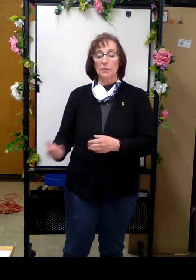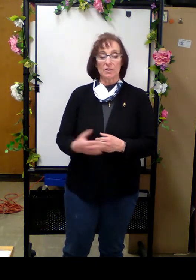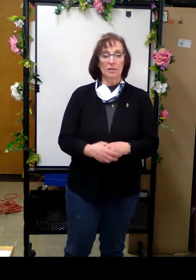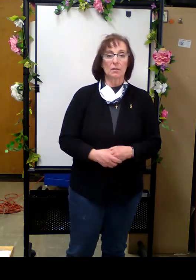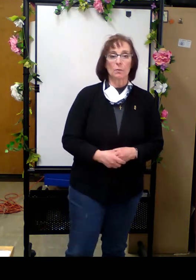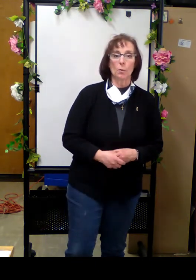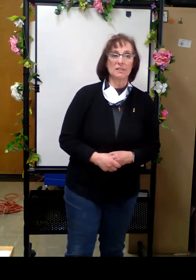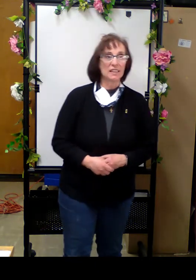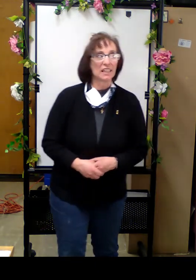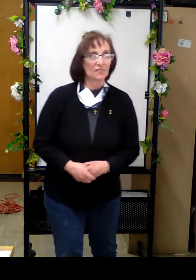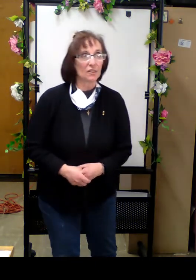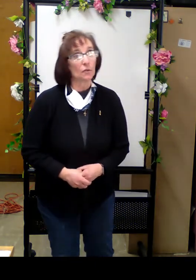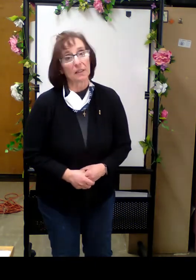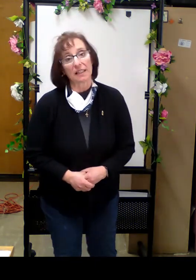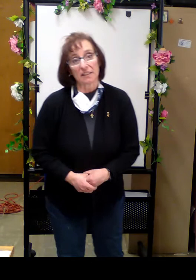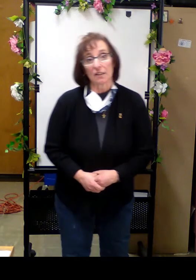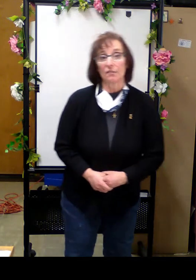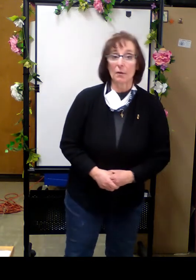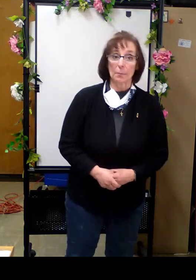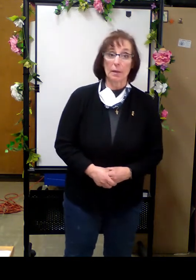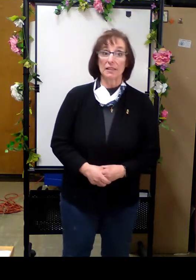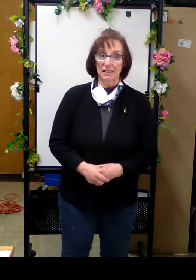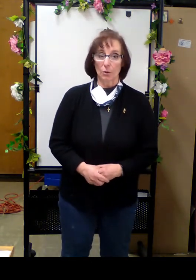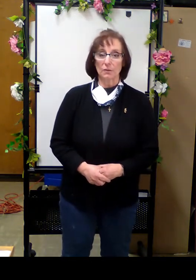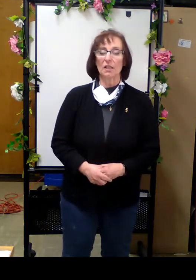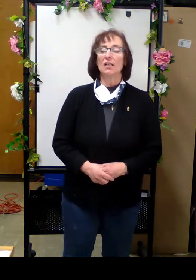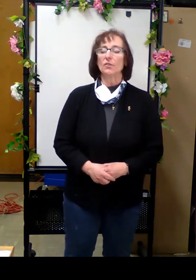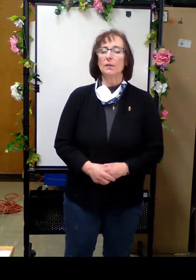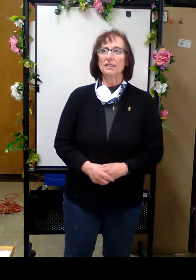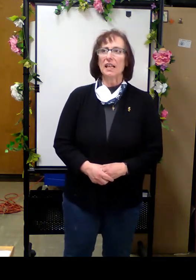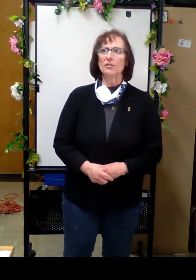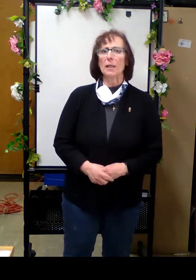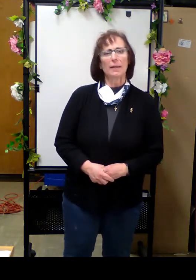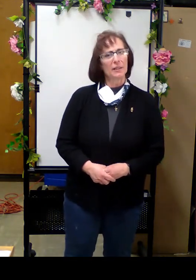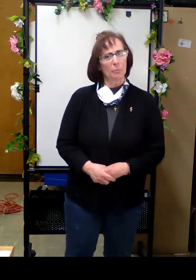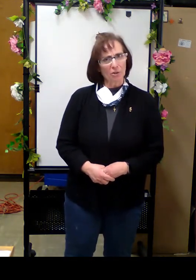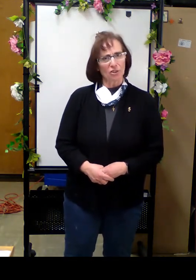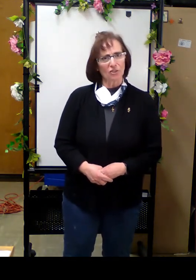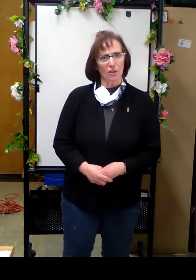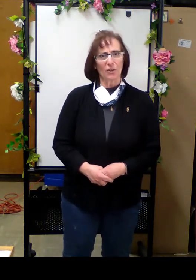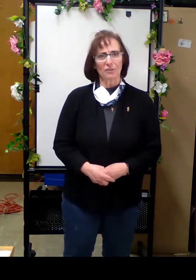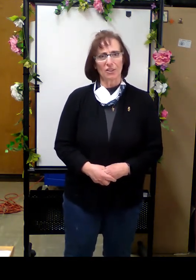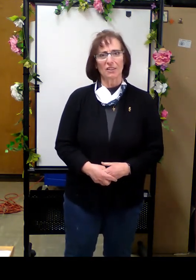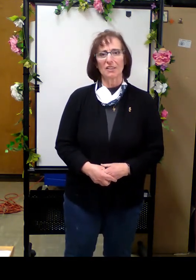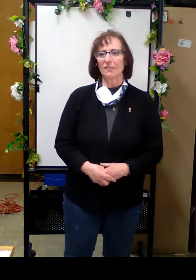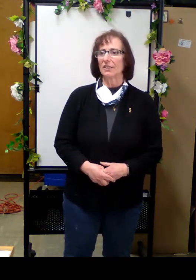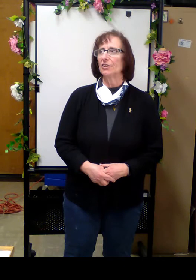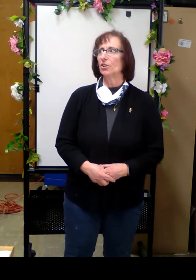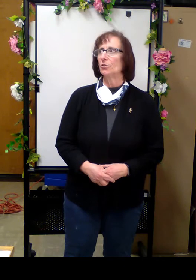music once I kind of give you an idea of how the melody goes. So it sounds a lot like a marching song. Jesus loves the little children.